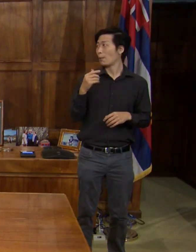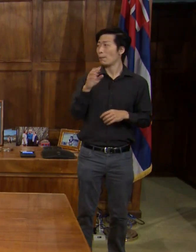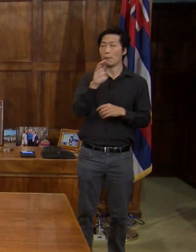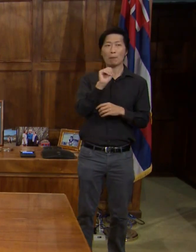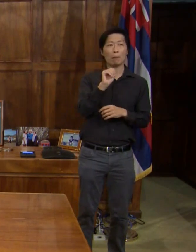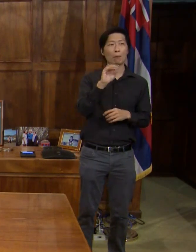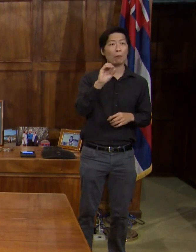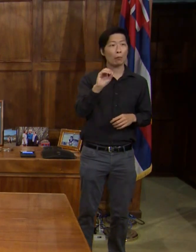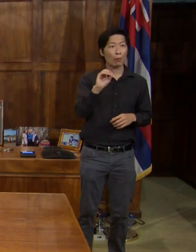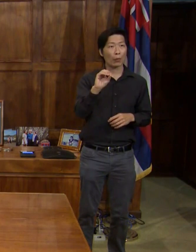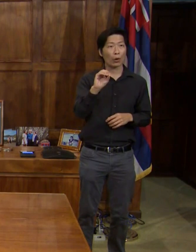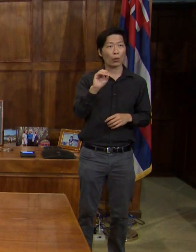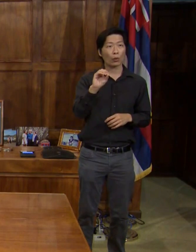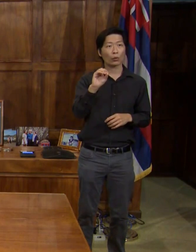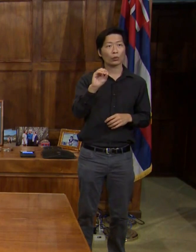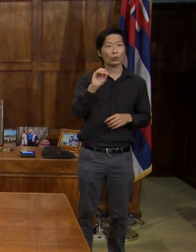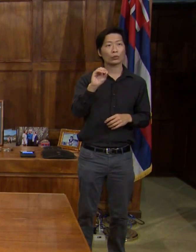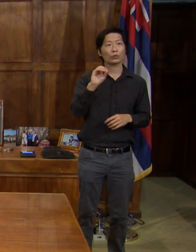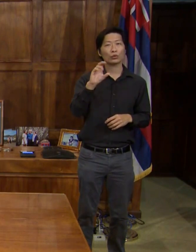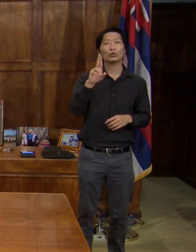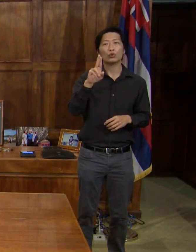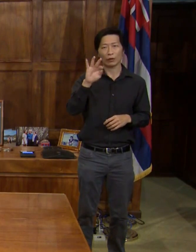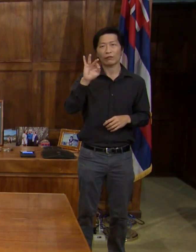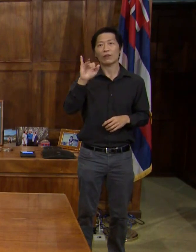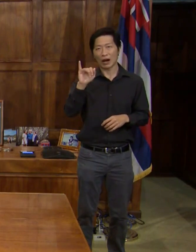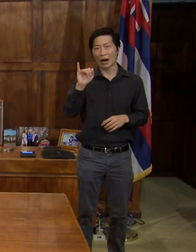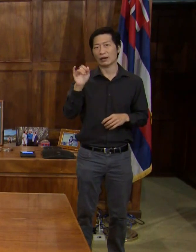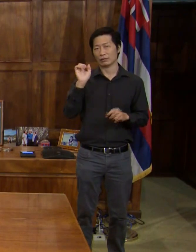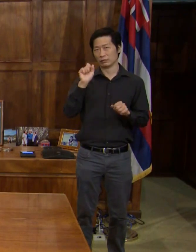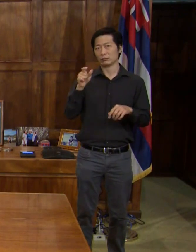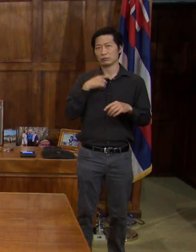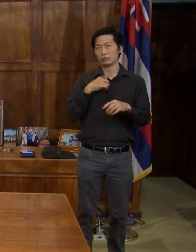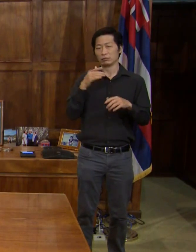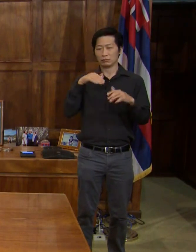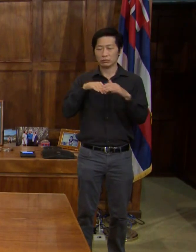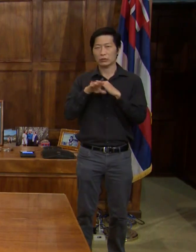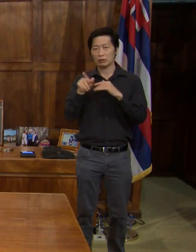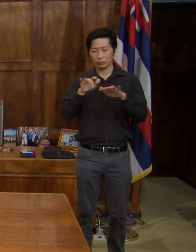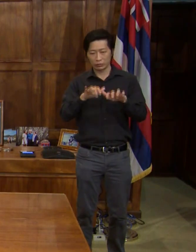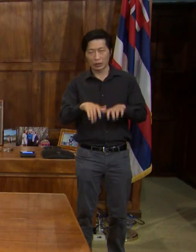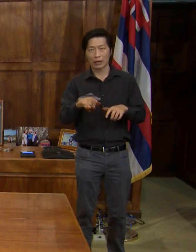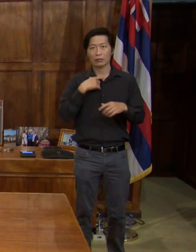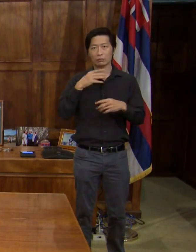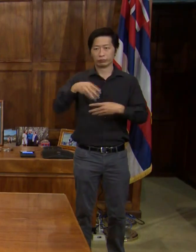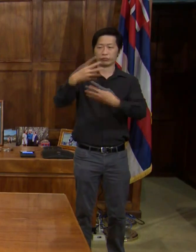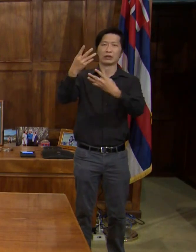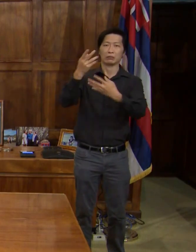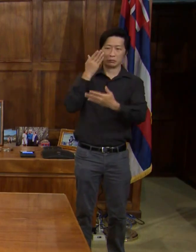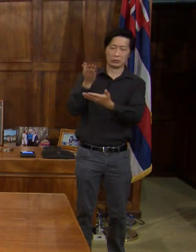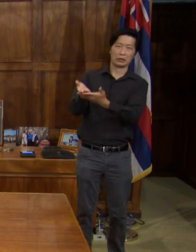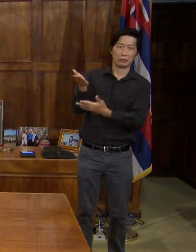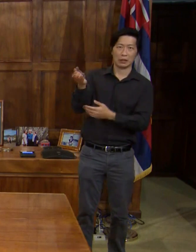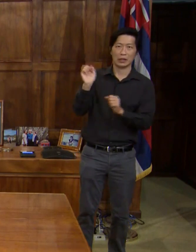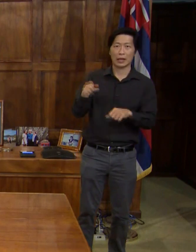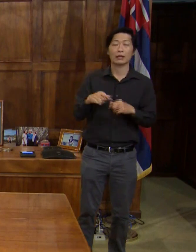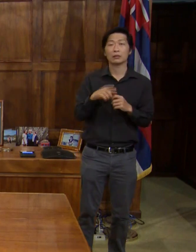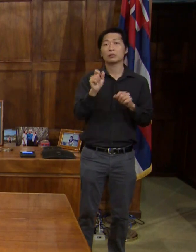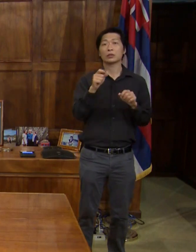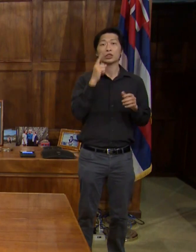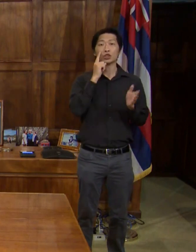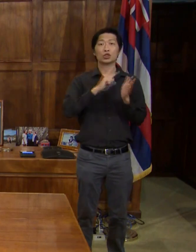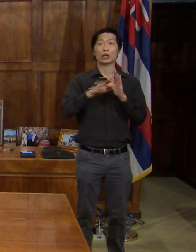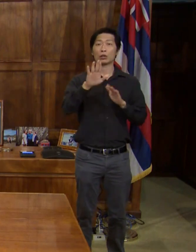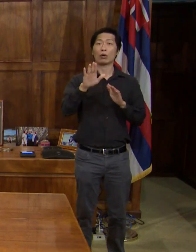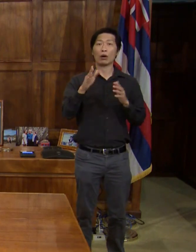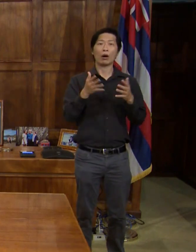that you could also reach via the oneoahu.org city-card webpage. You'll be able to check